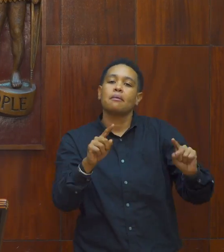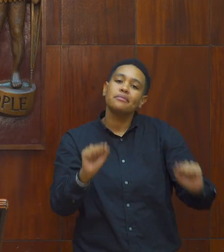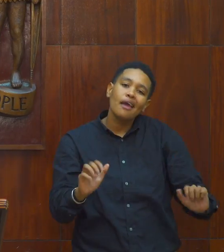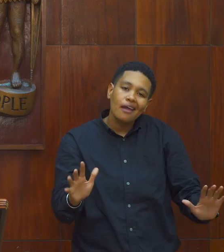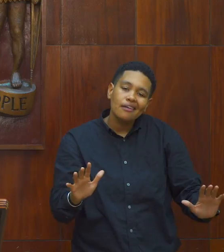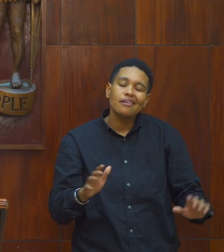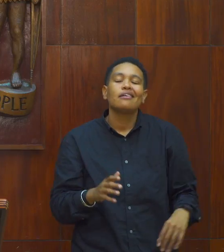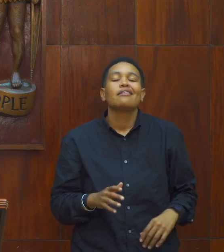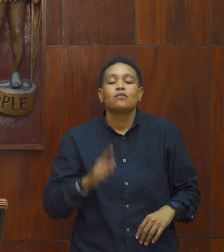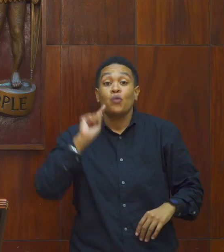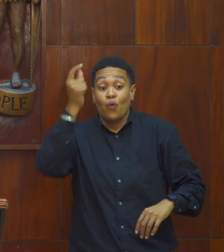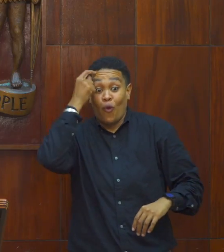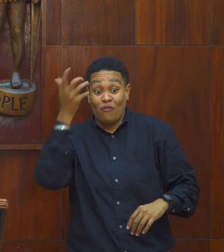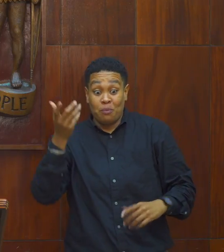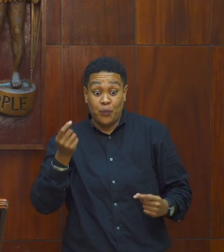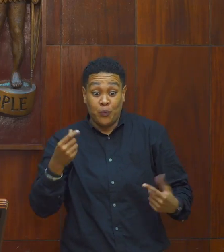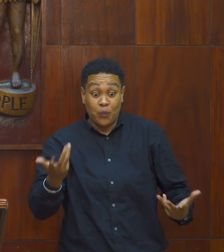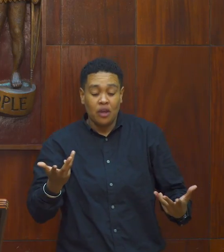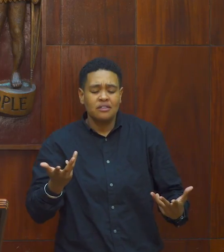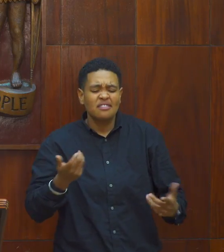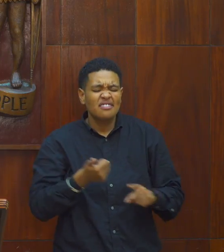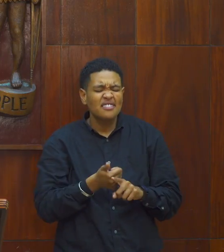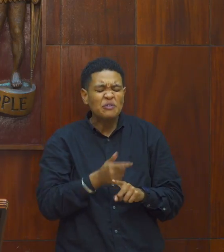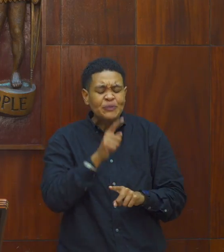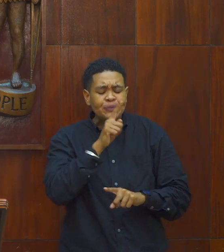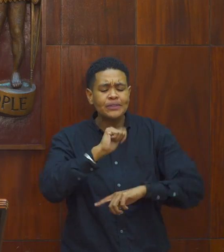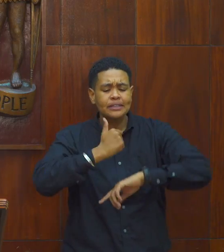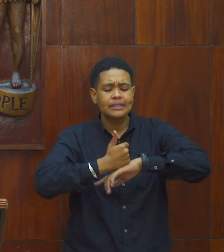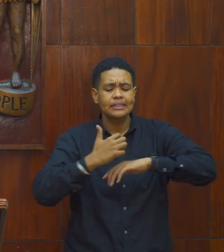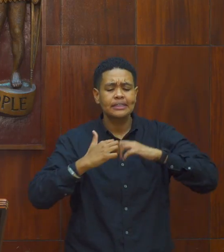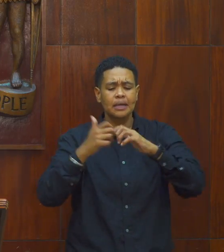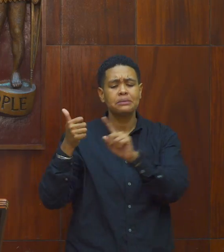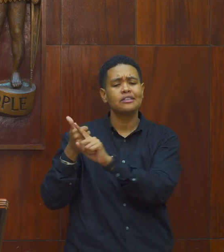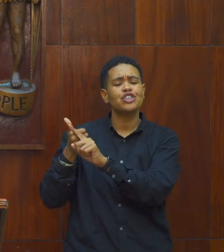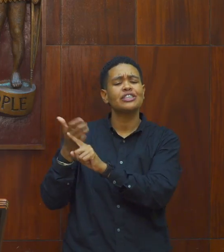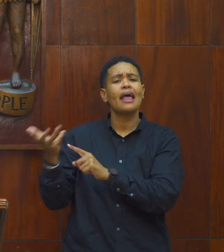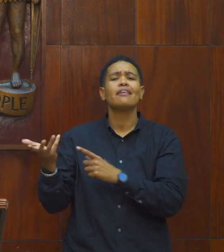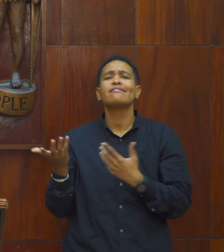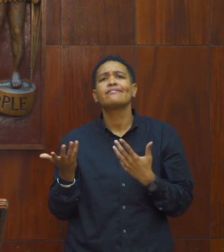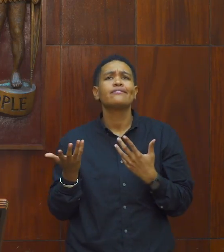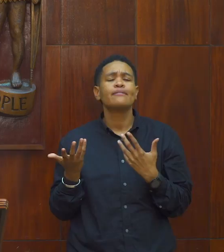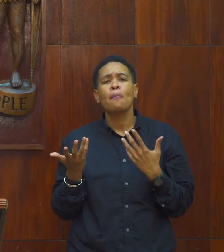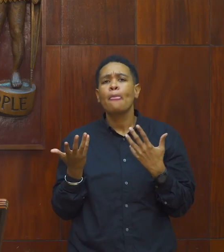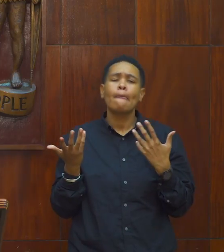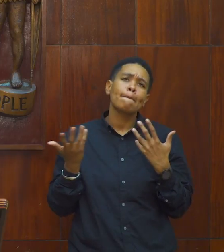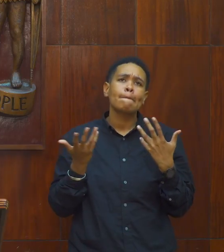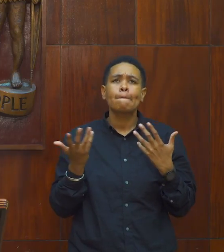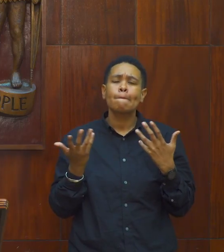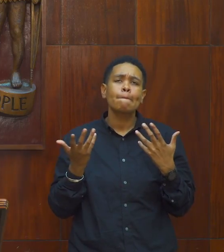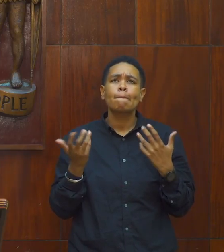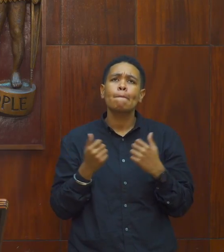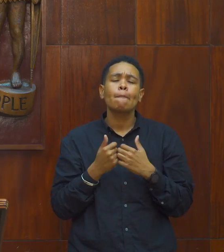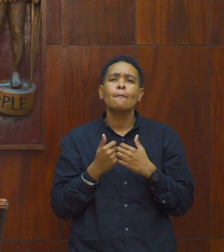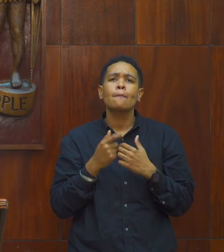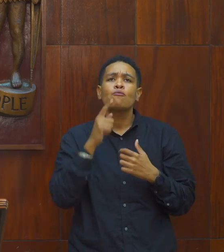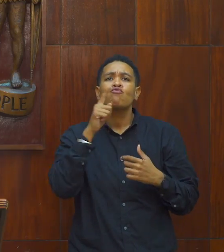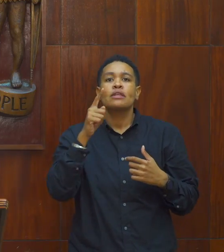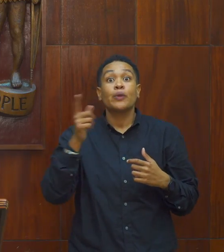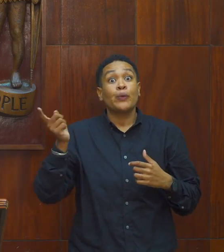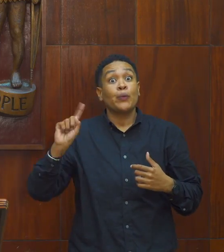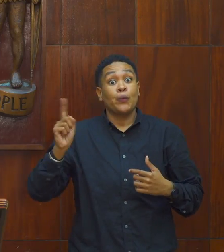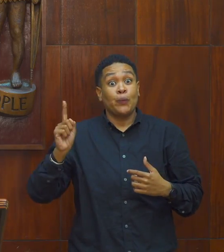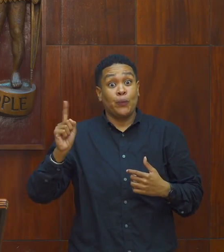the government is establishing itself as the source